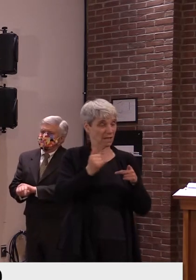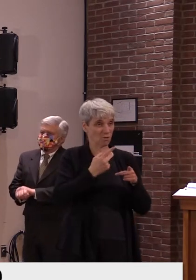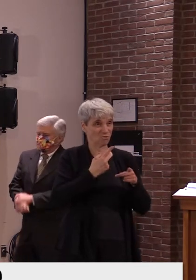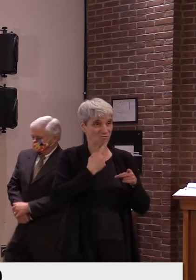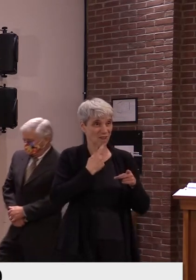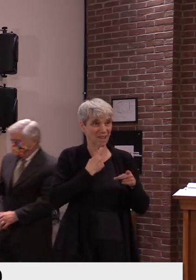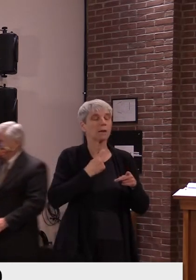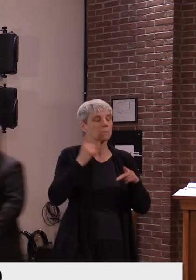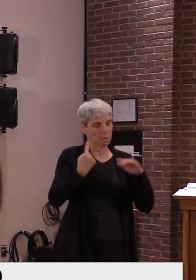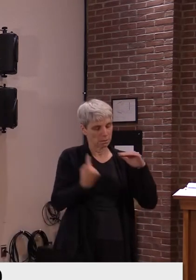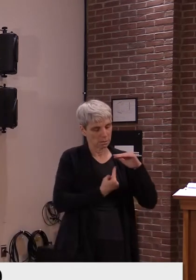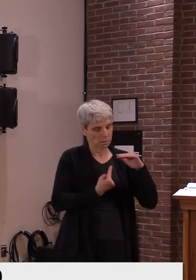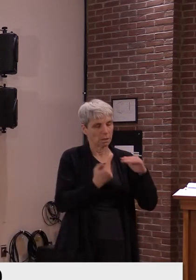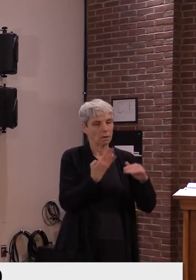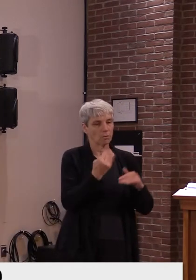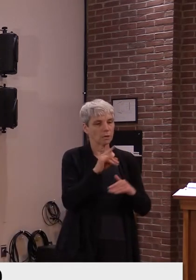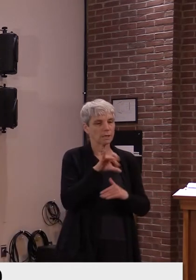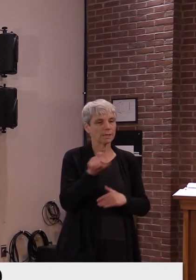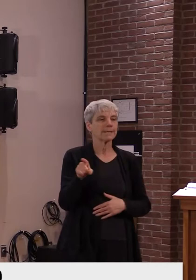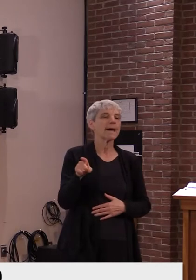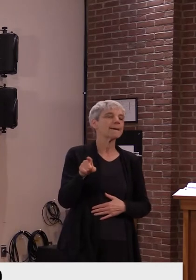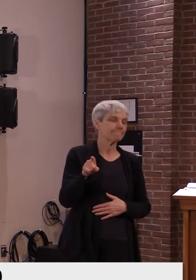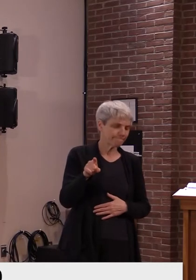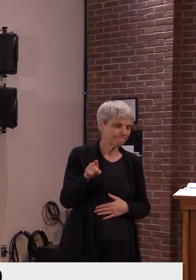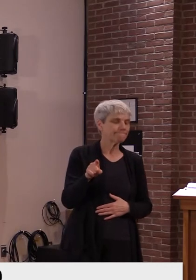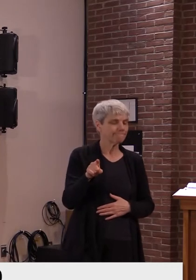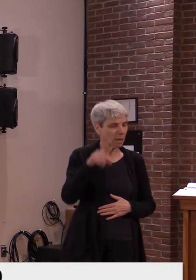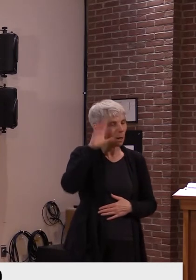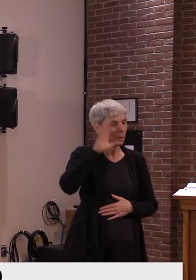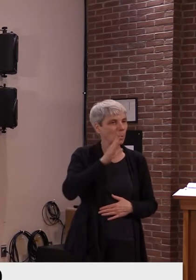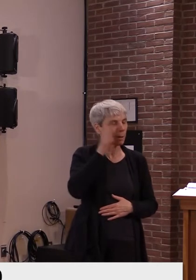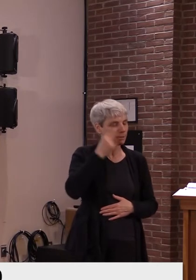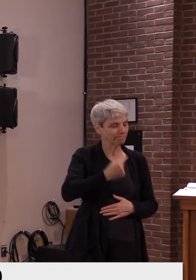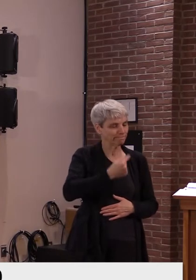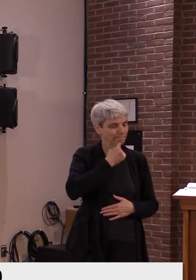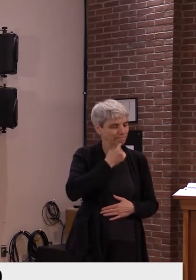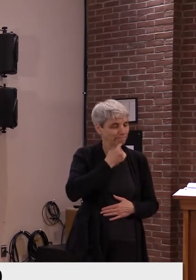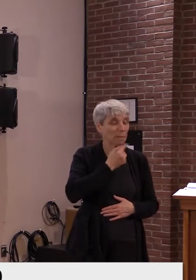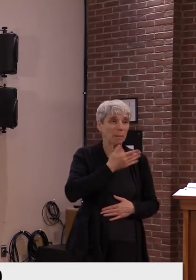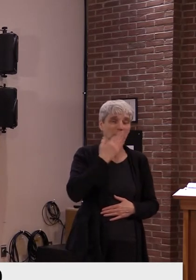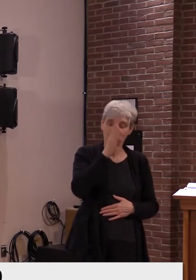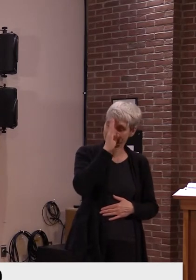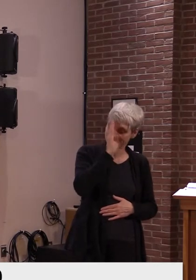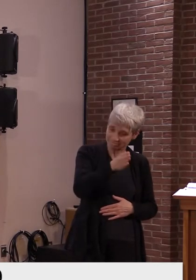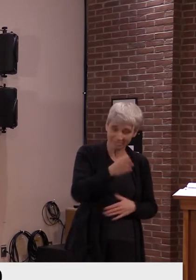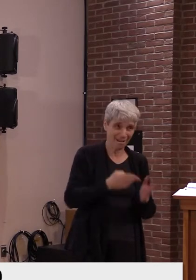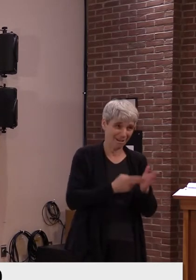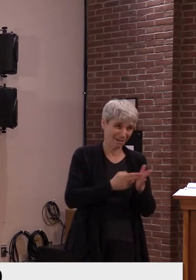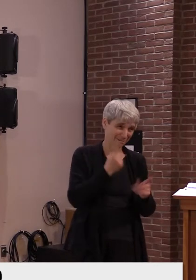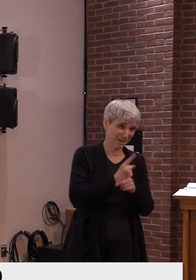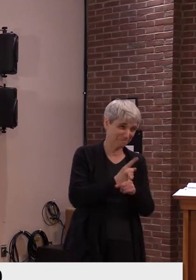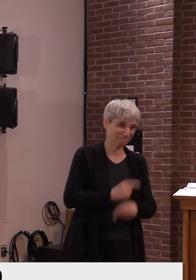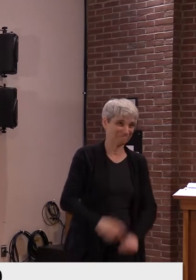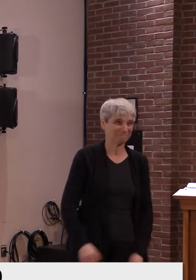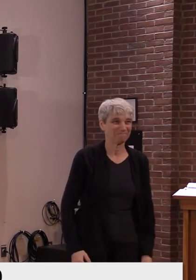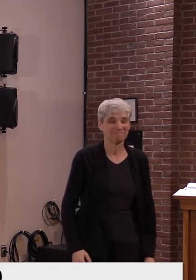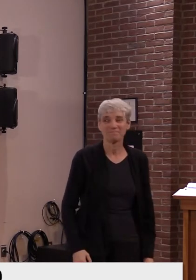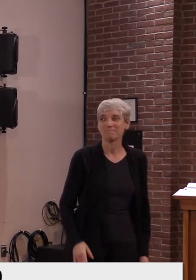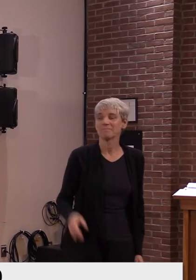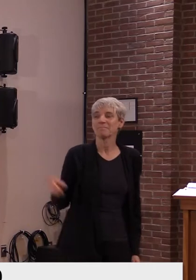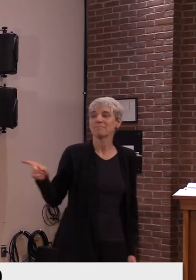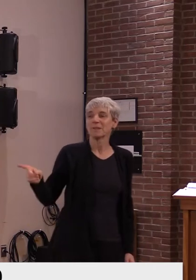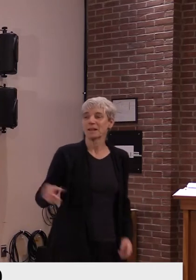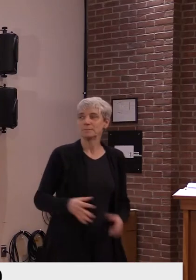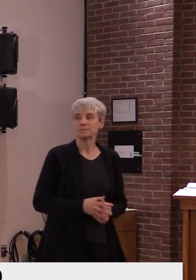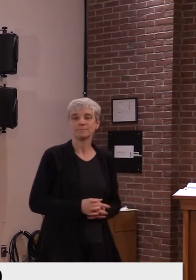Thank you. That will disappoint some parents, but it's better to have a cold hard truth, I suppose. Lisa, I just